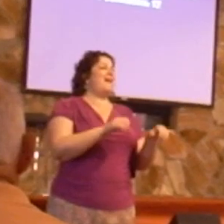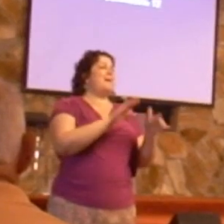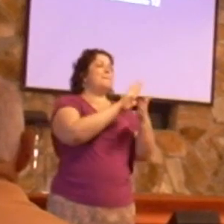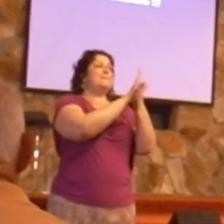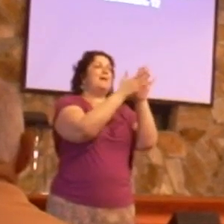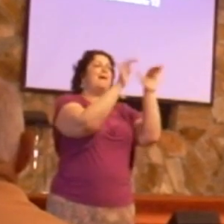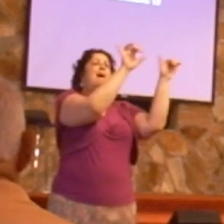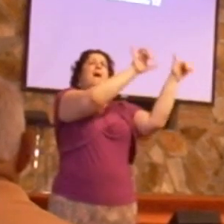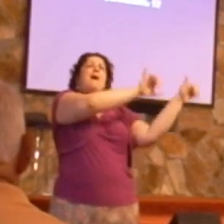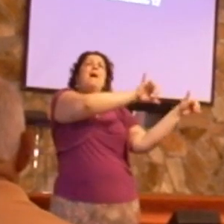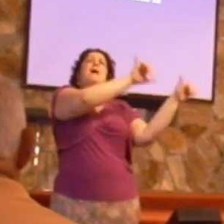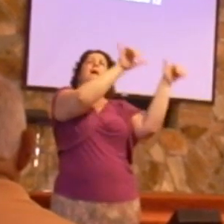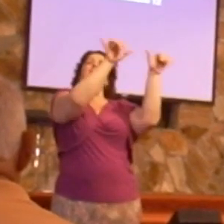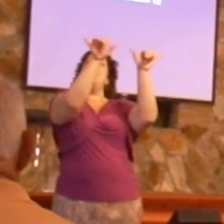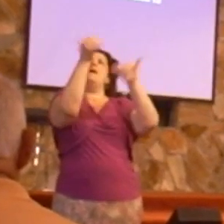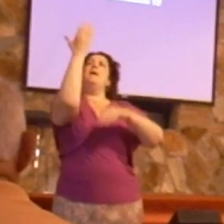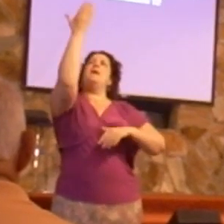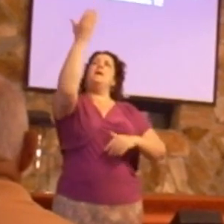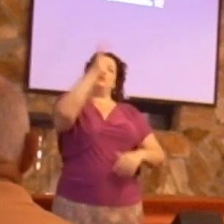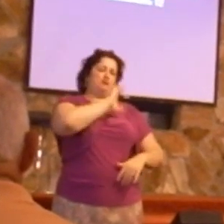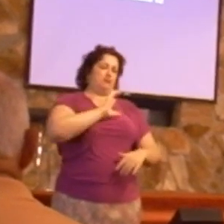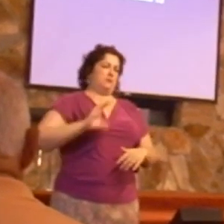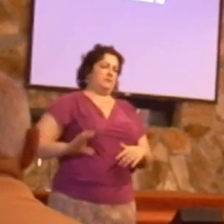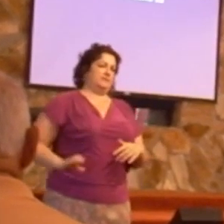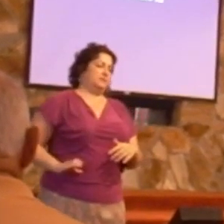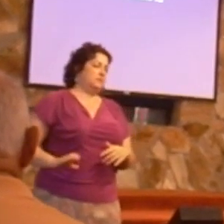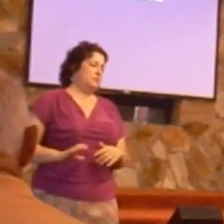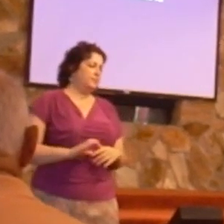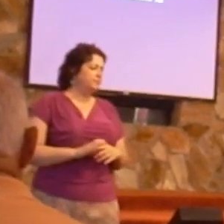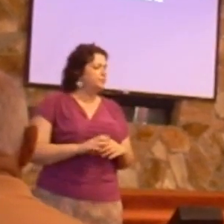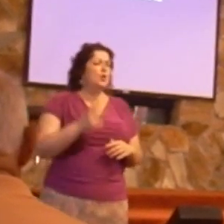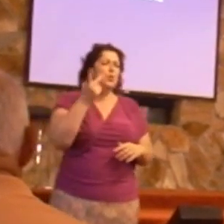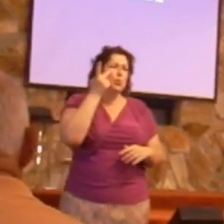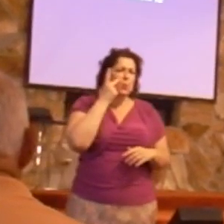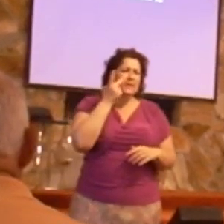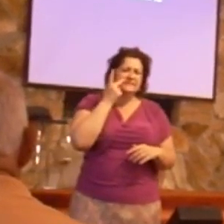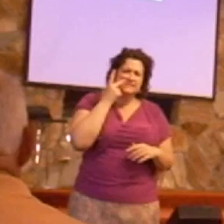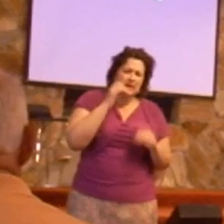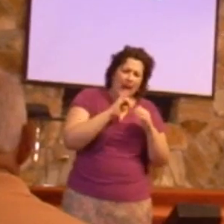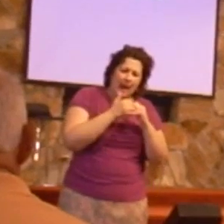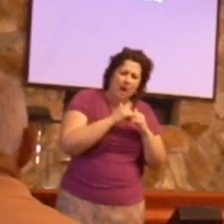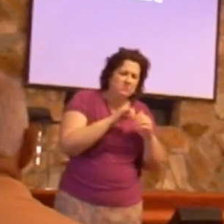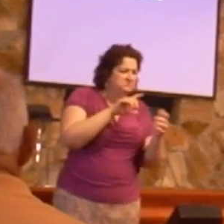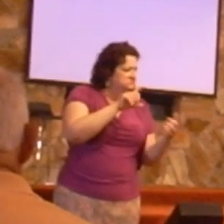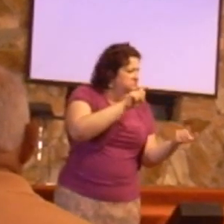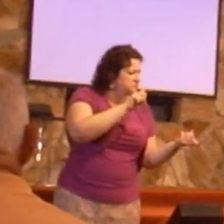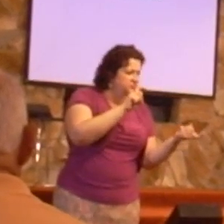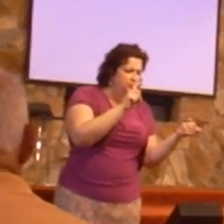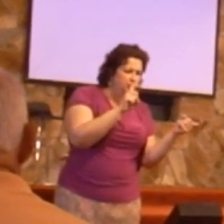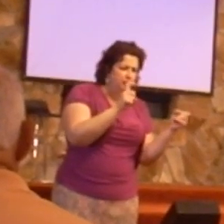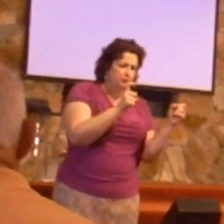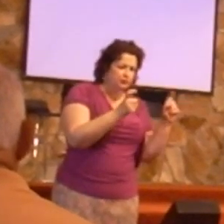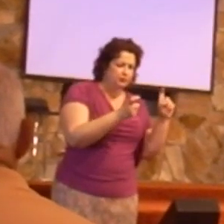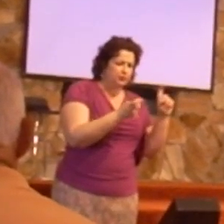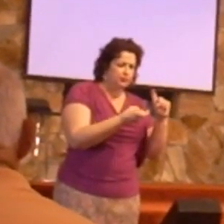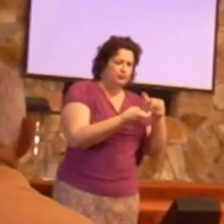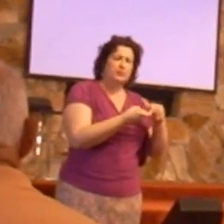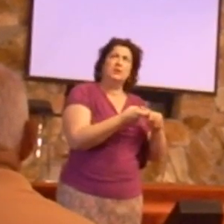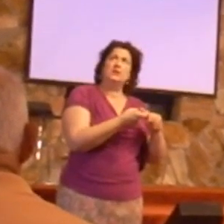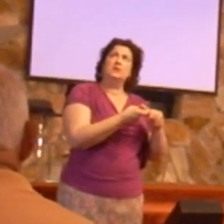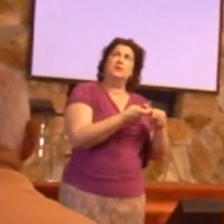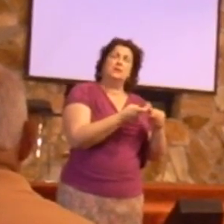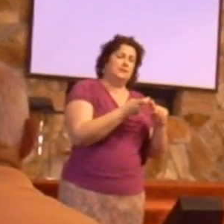also discovered that not only is Christ being conformed in our life, or we're being conformed like